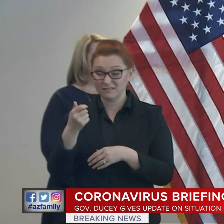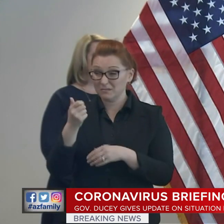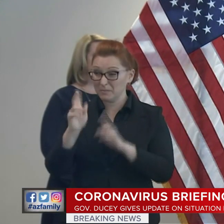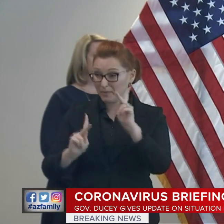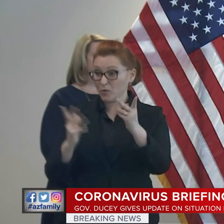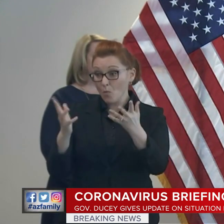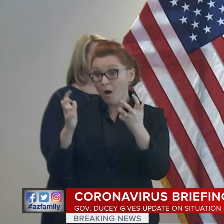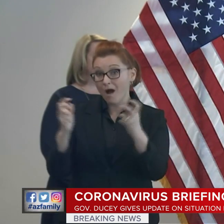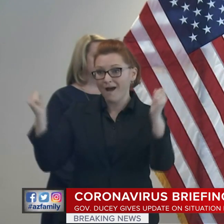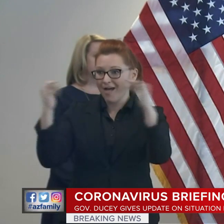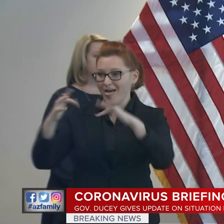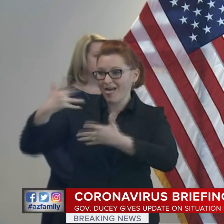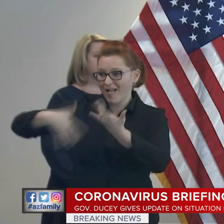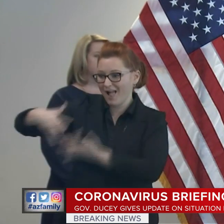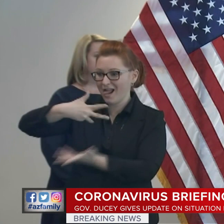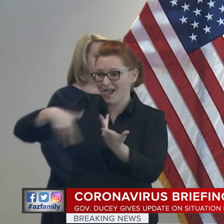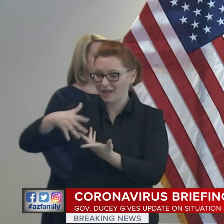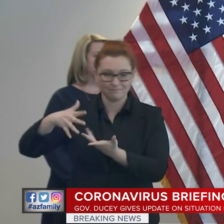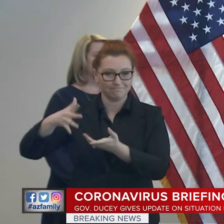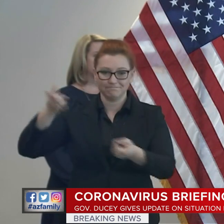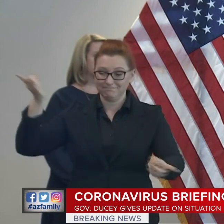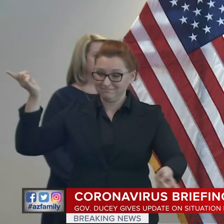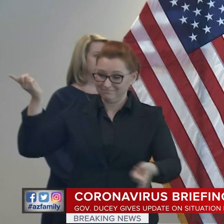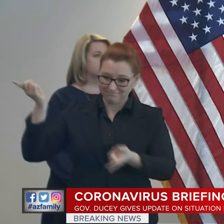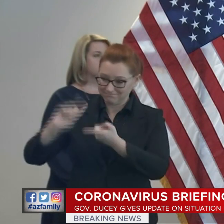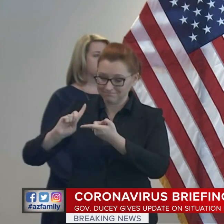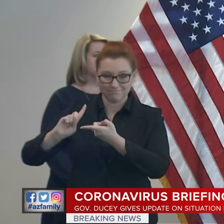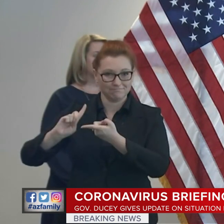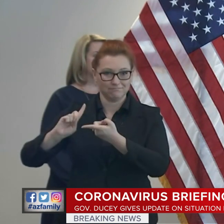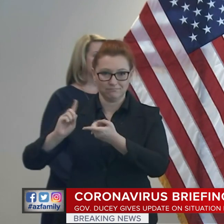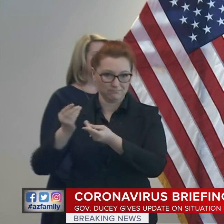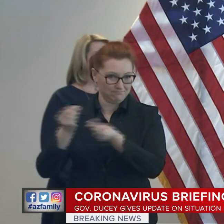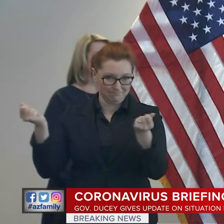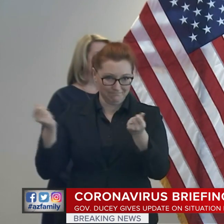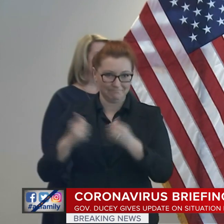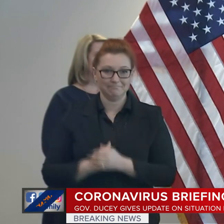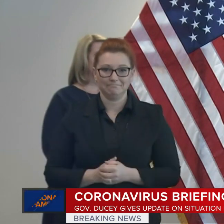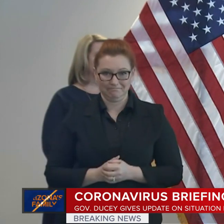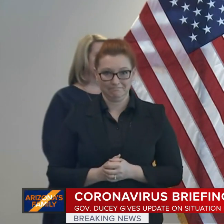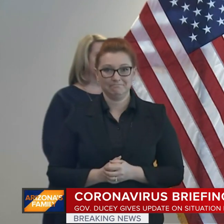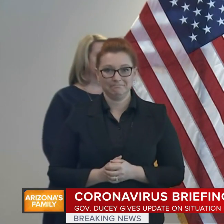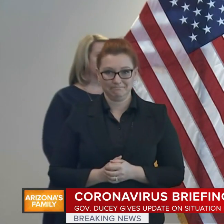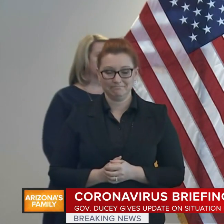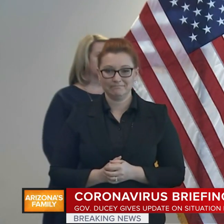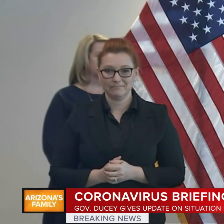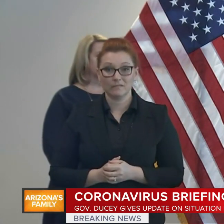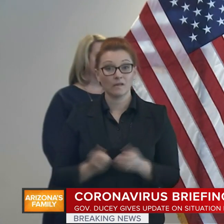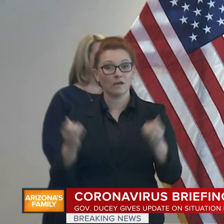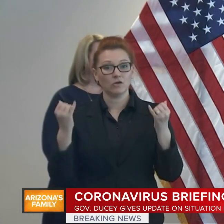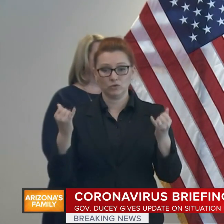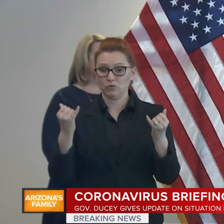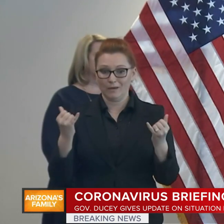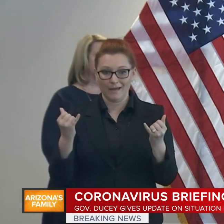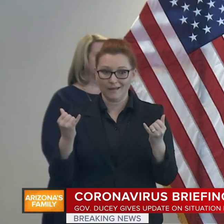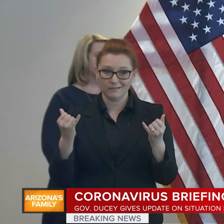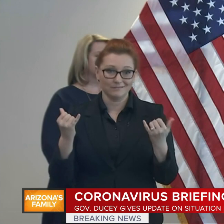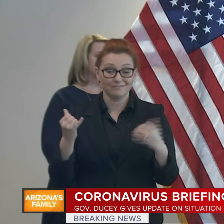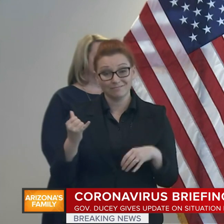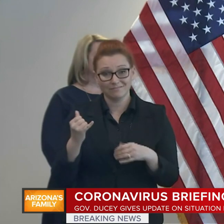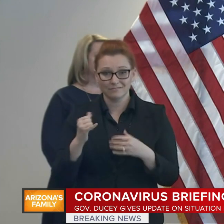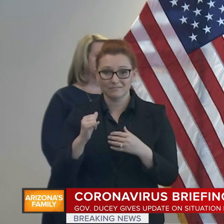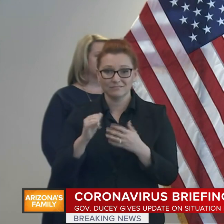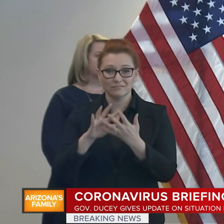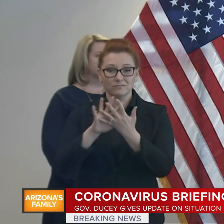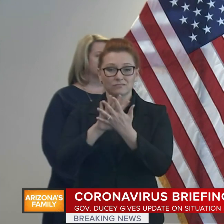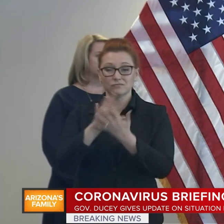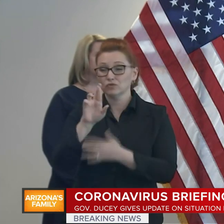numbers has significantly, if not entirely, diminished. And today, there's no such thing as rush